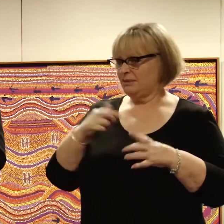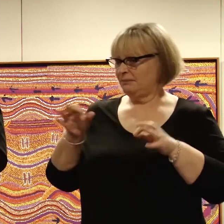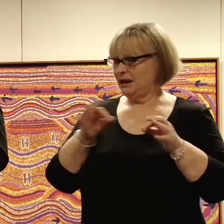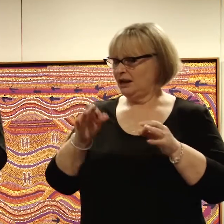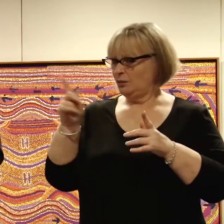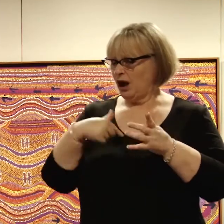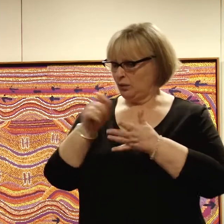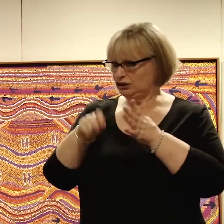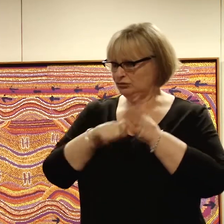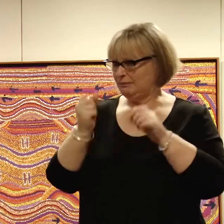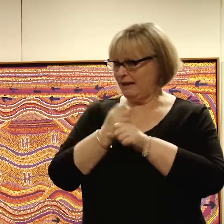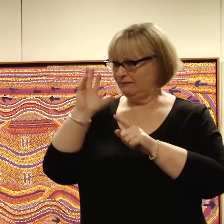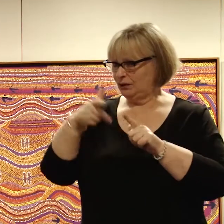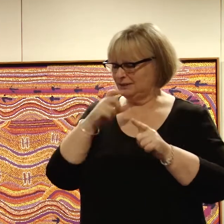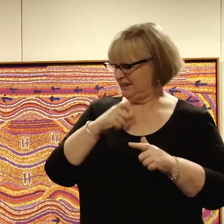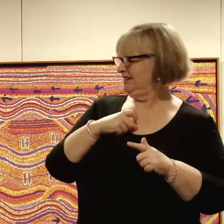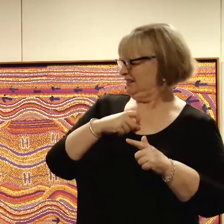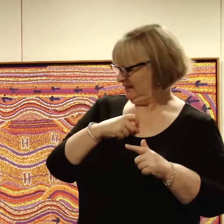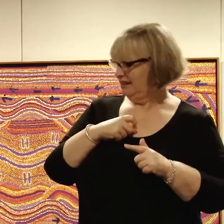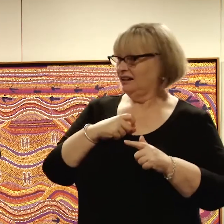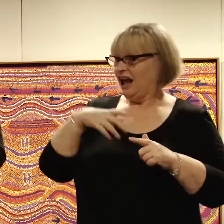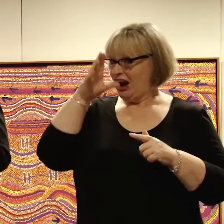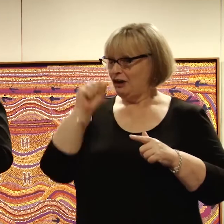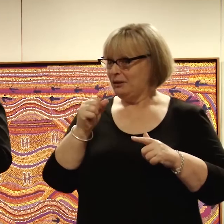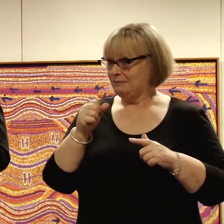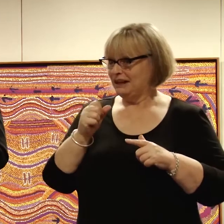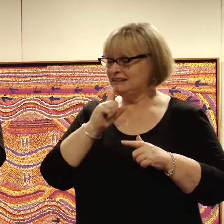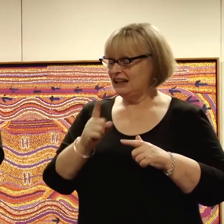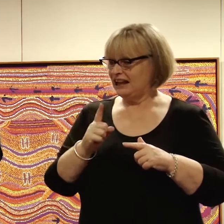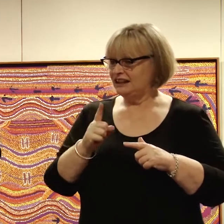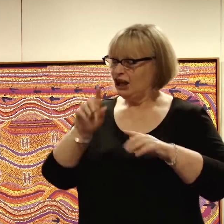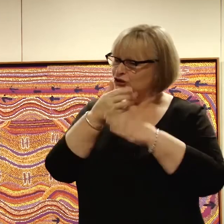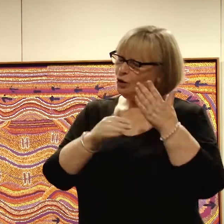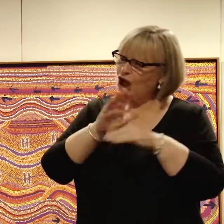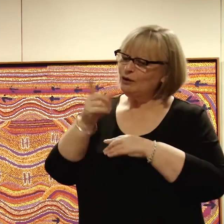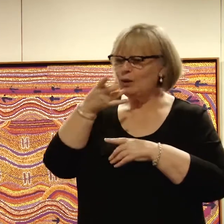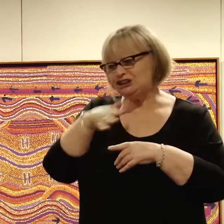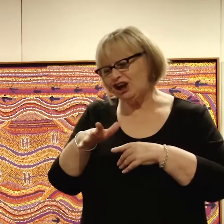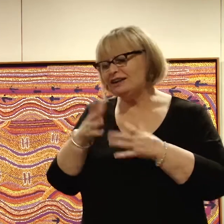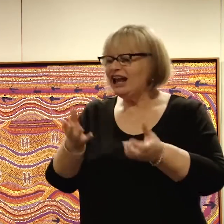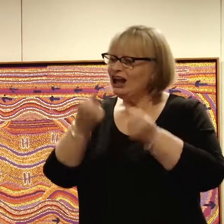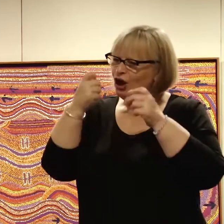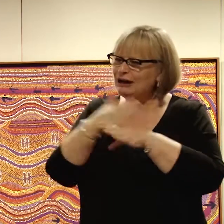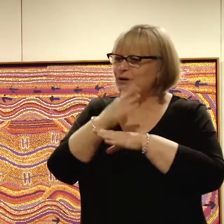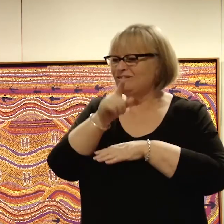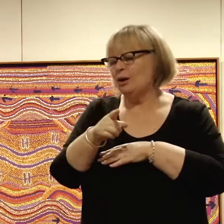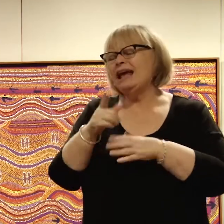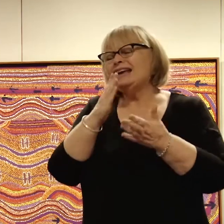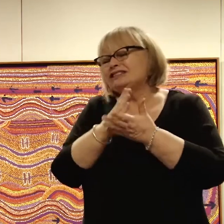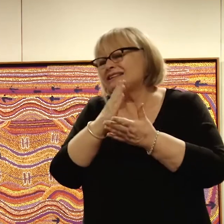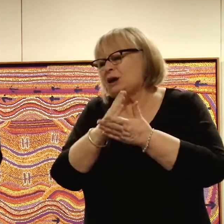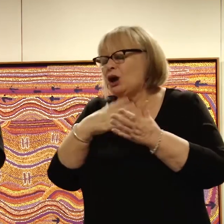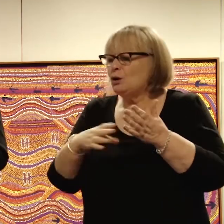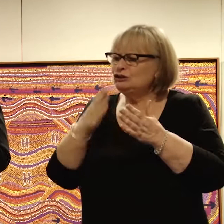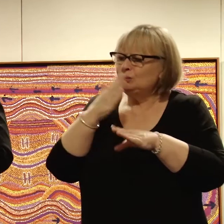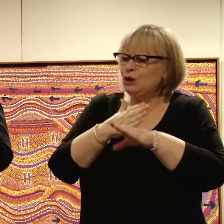to be a scriptwriter and filmmaker. I remember him, quite insultingly, telling me a story of a kid he helped gain employment who was desperate to work